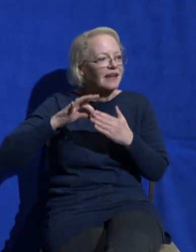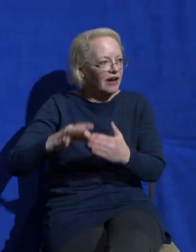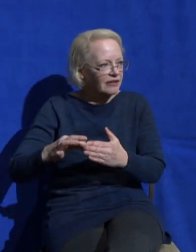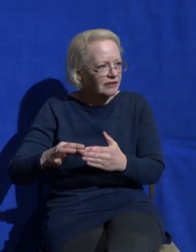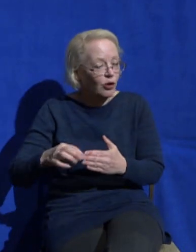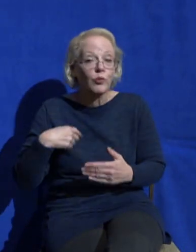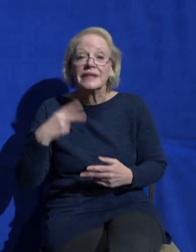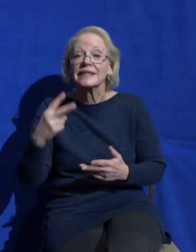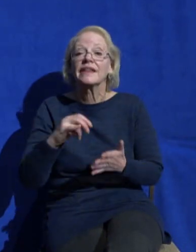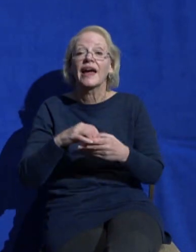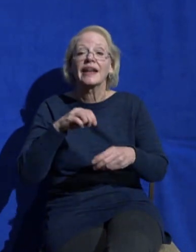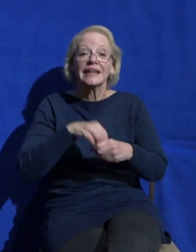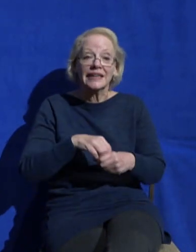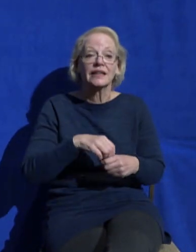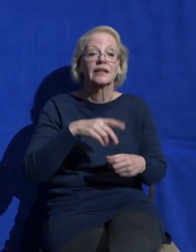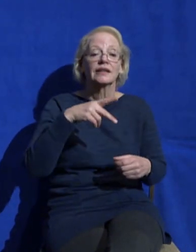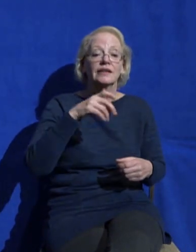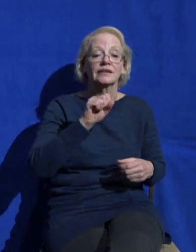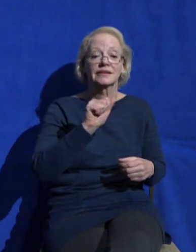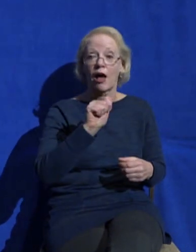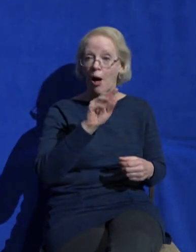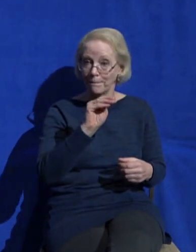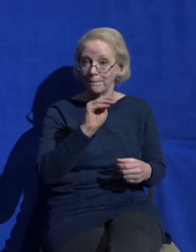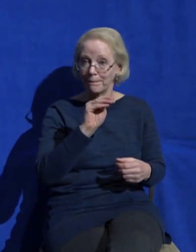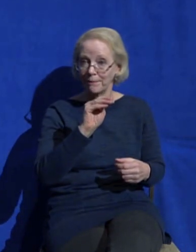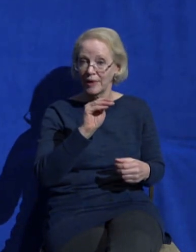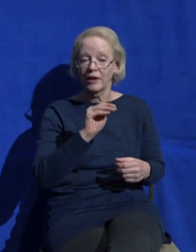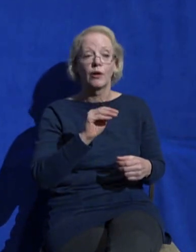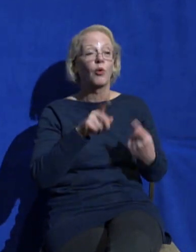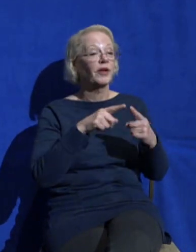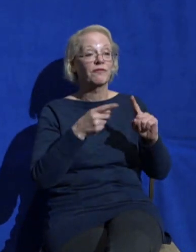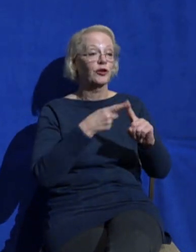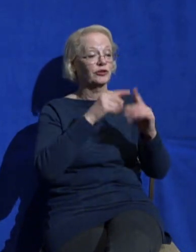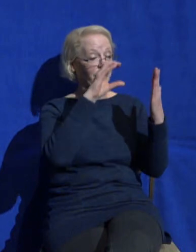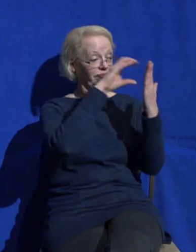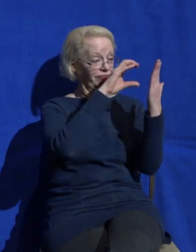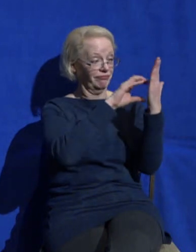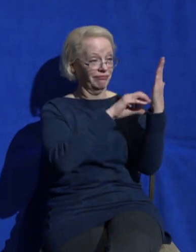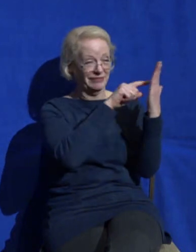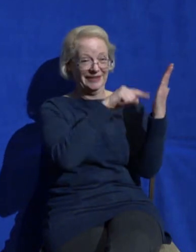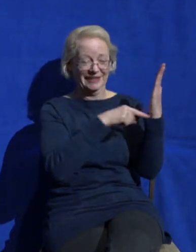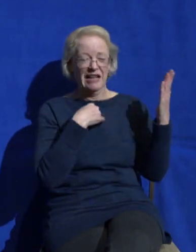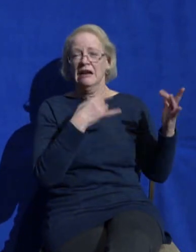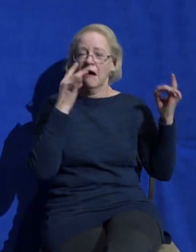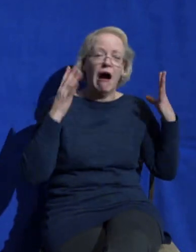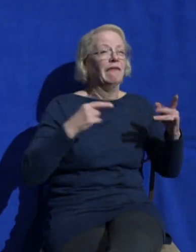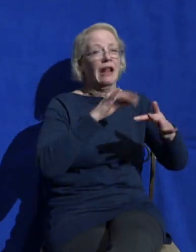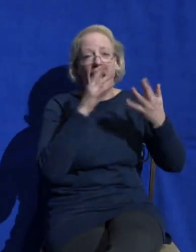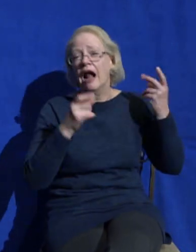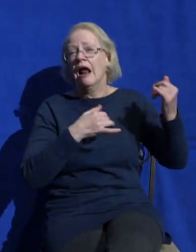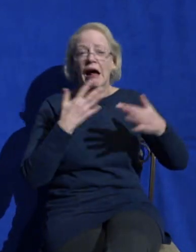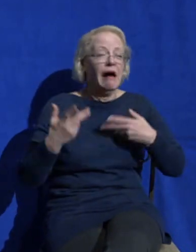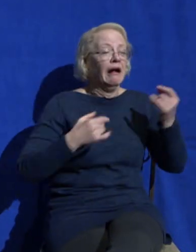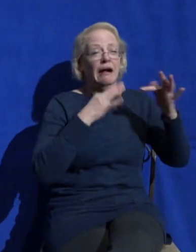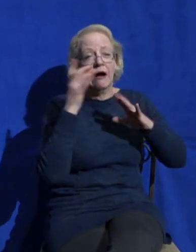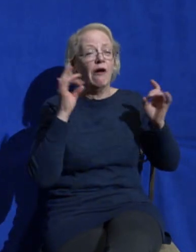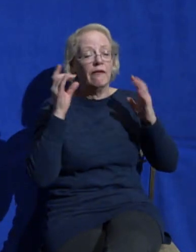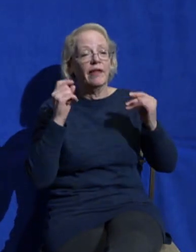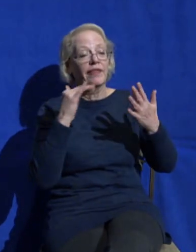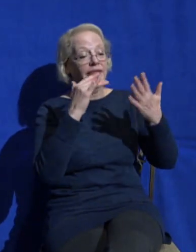everything is so loud their fears and anxieties and frustrations and circumstances are so loud and by the end of the psalm what's the loudest thing the character and